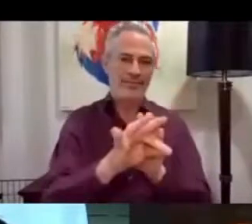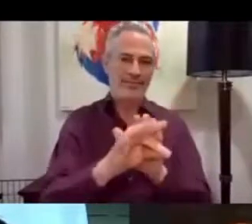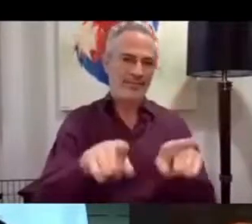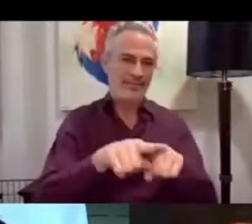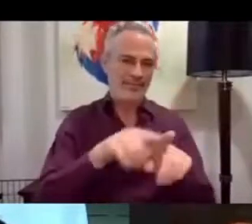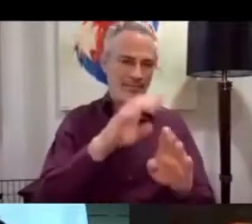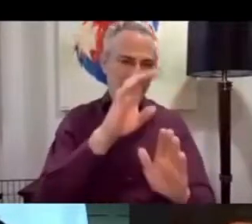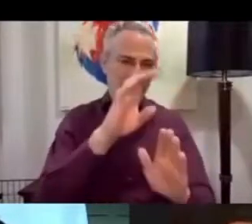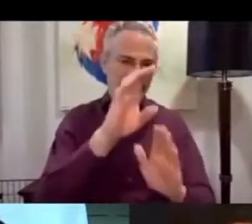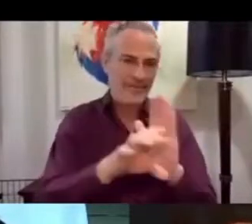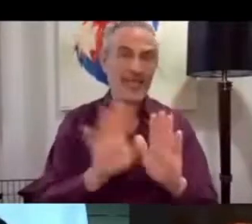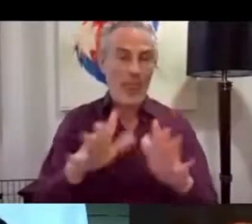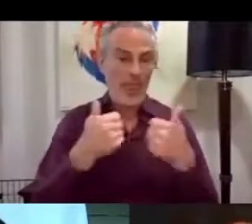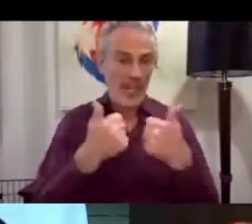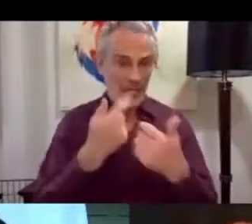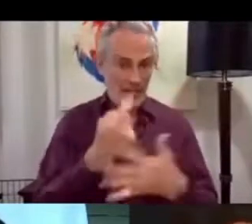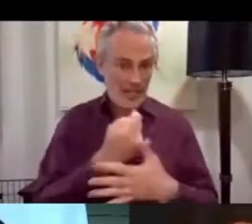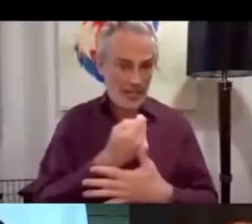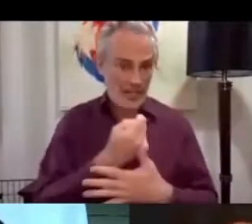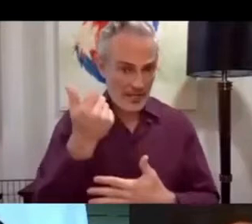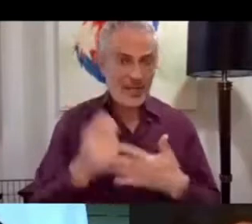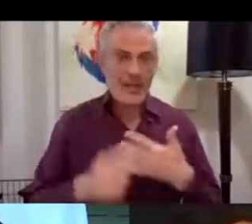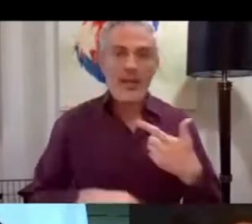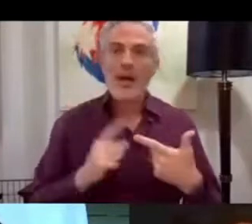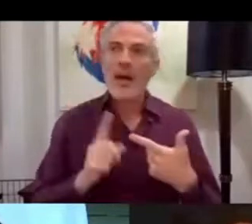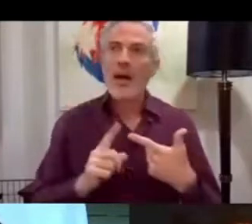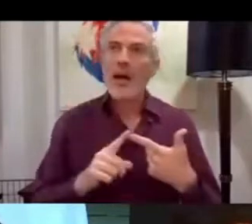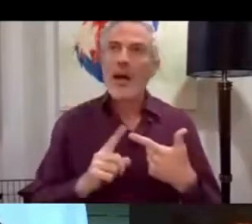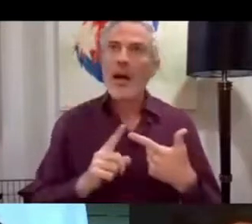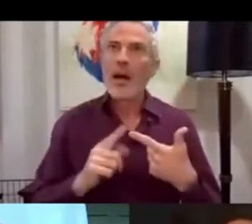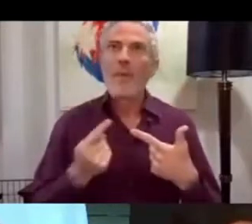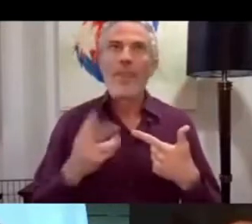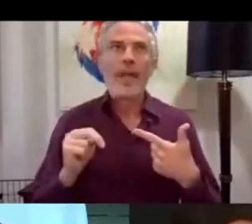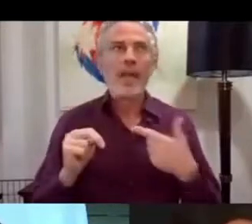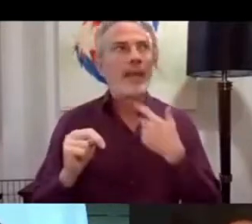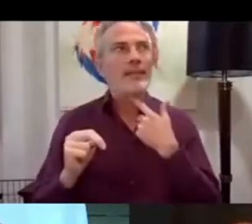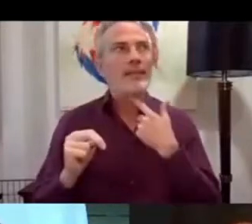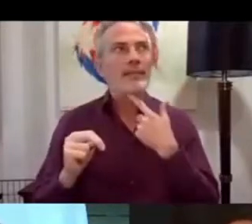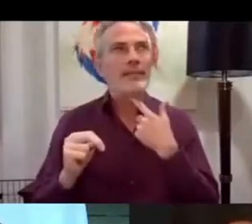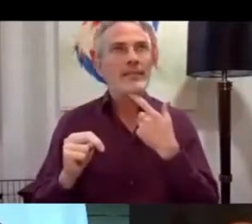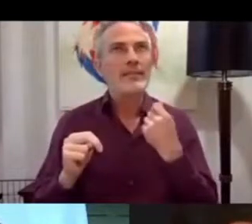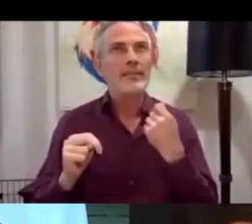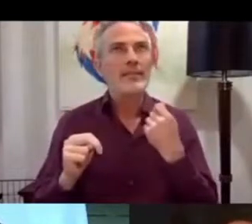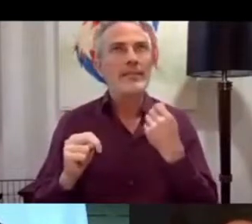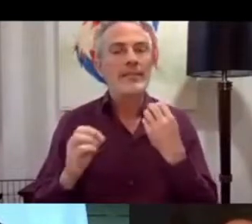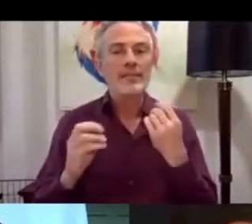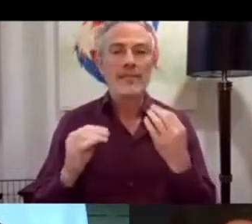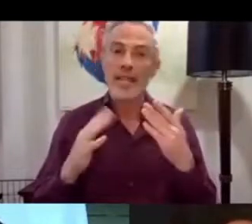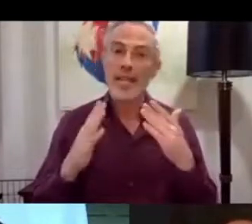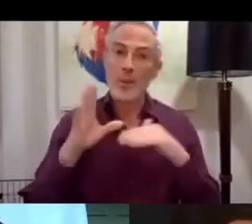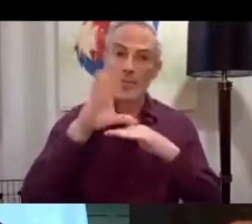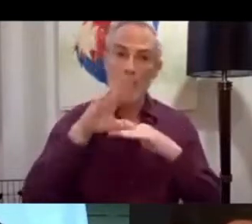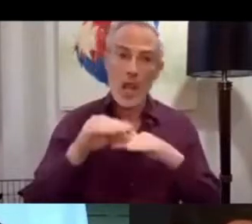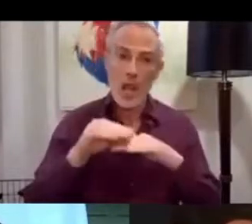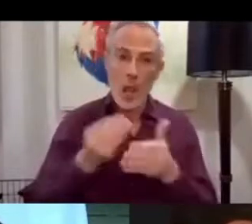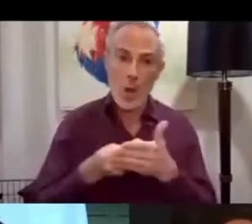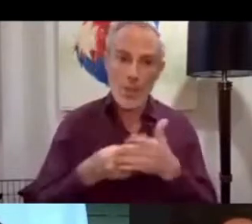challenge. And then because it was such a low budget thing, self